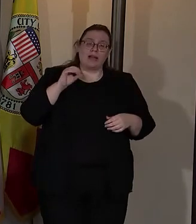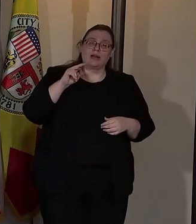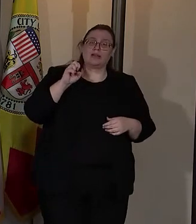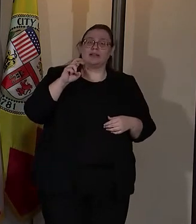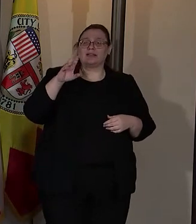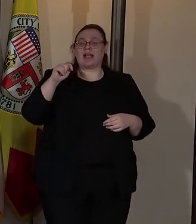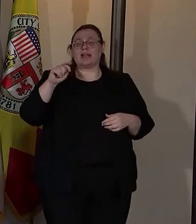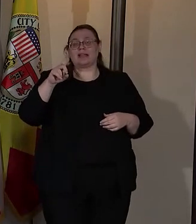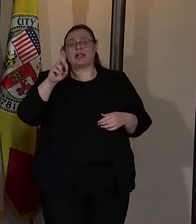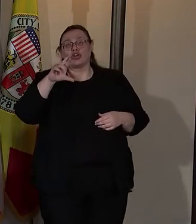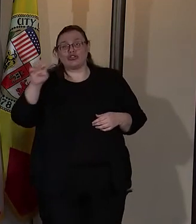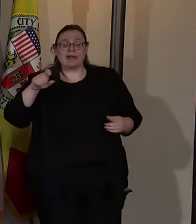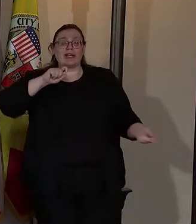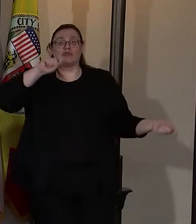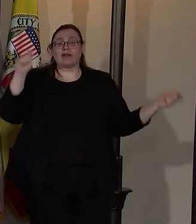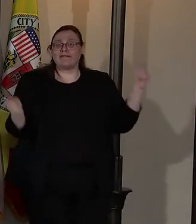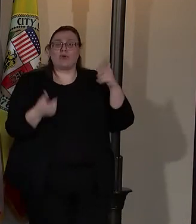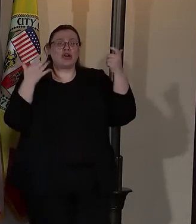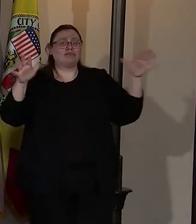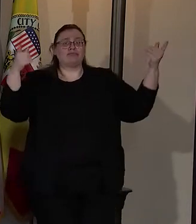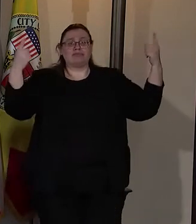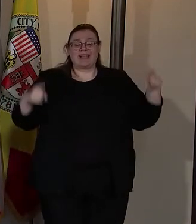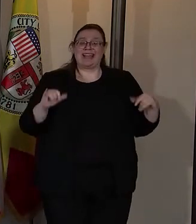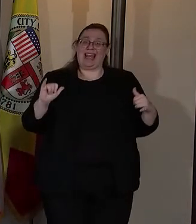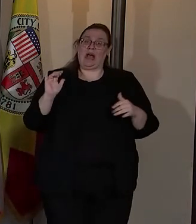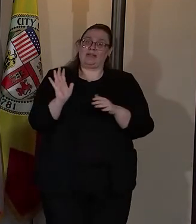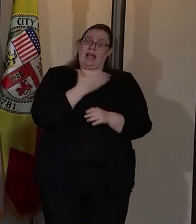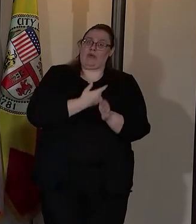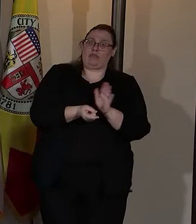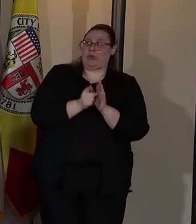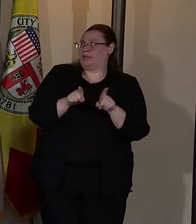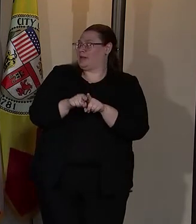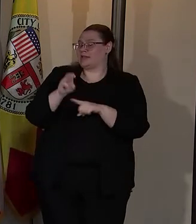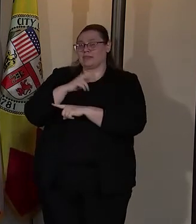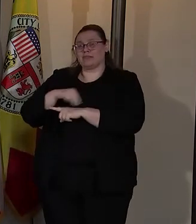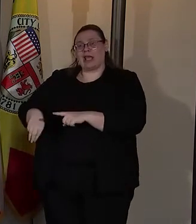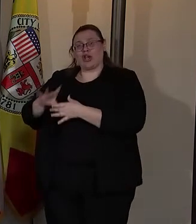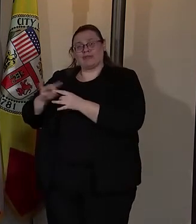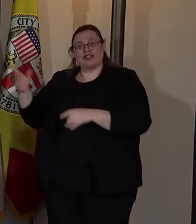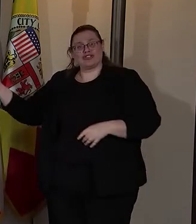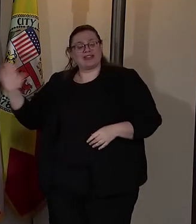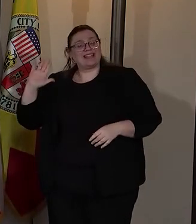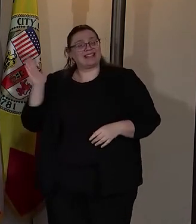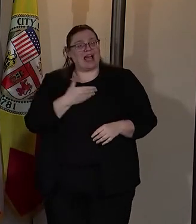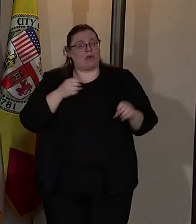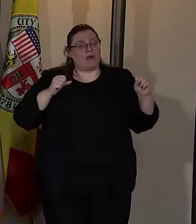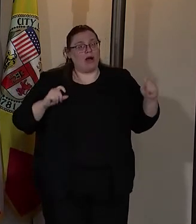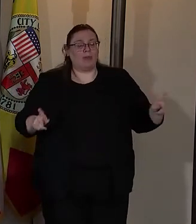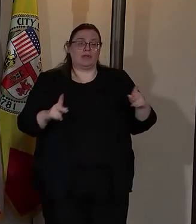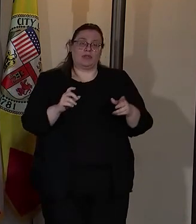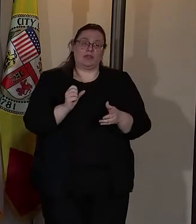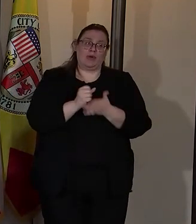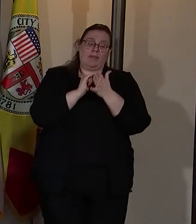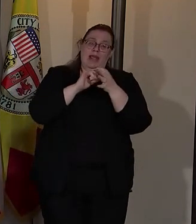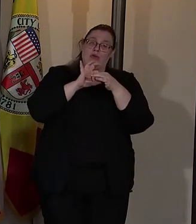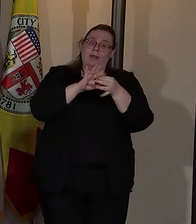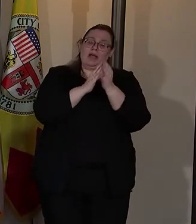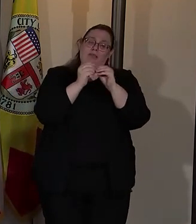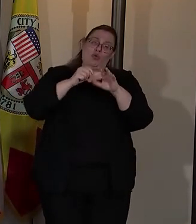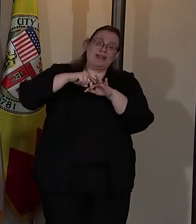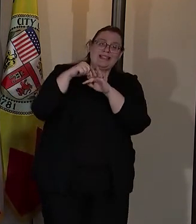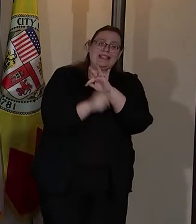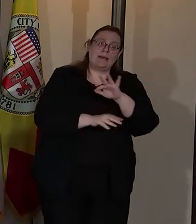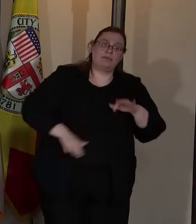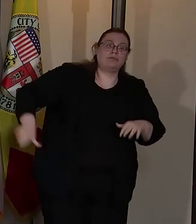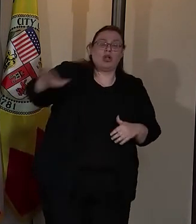huge reform. This is our moment, like the mayor said. This is our opportunity to deepen this relationship across